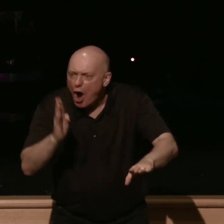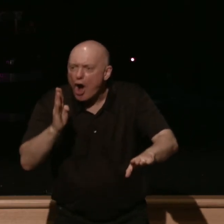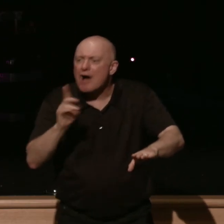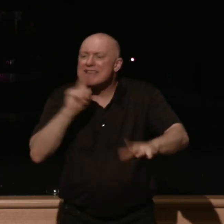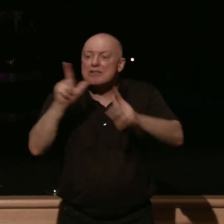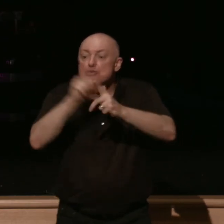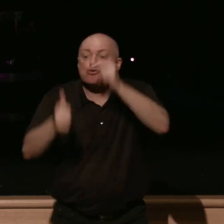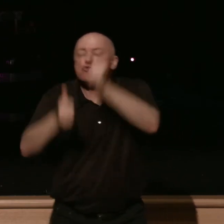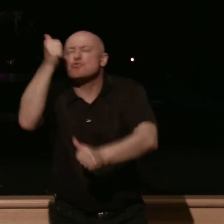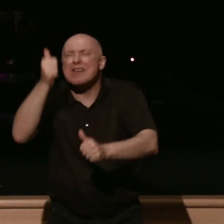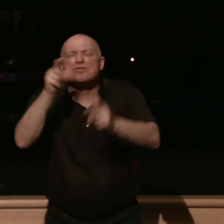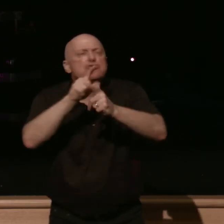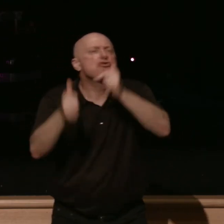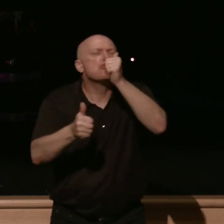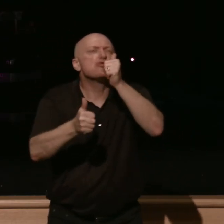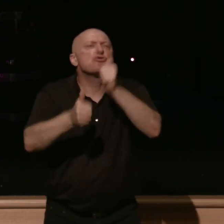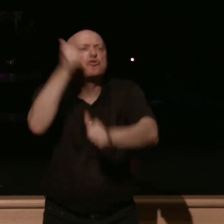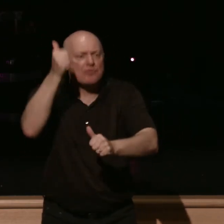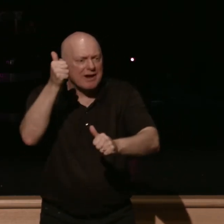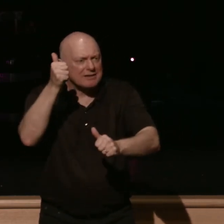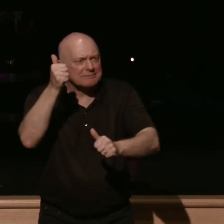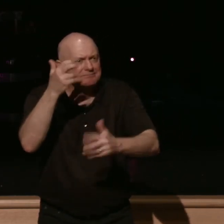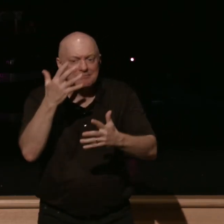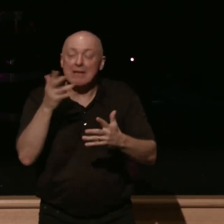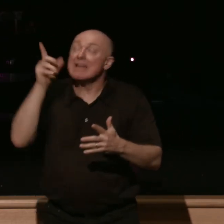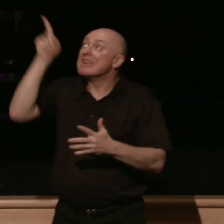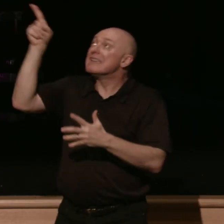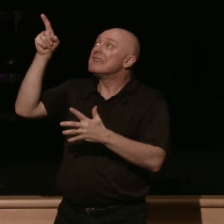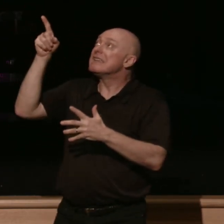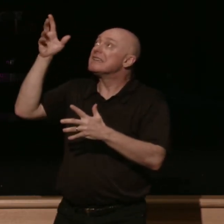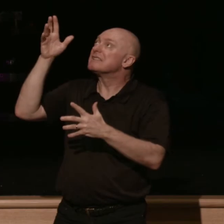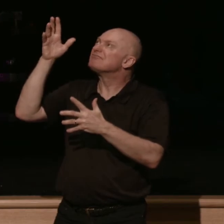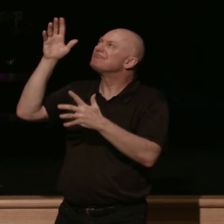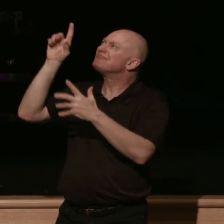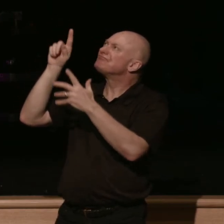the greatest suffered the greatest injustice in our sin